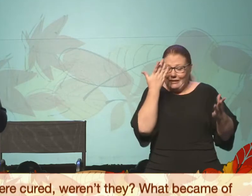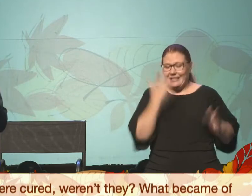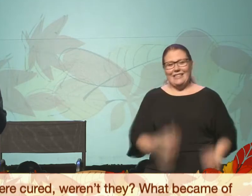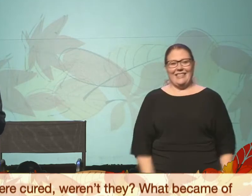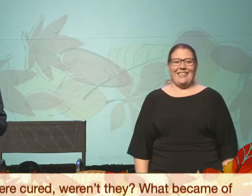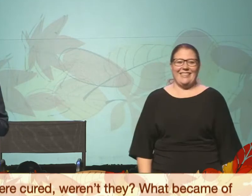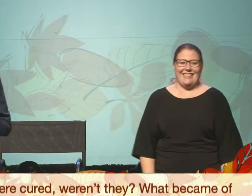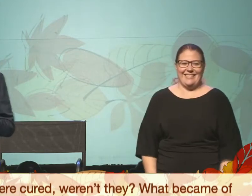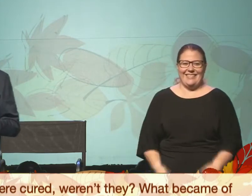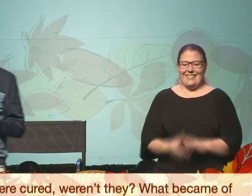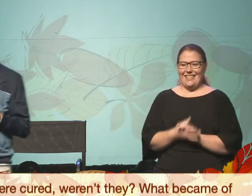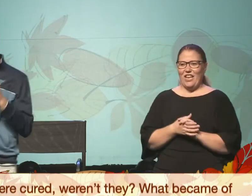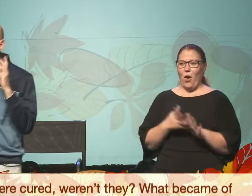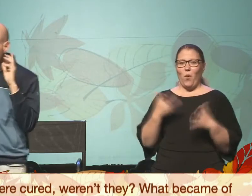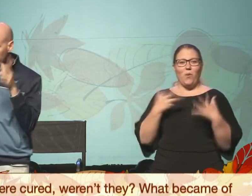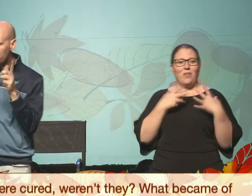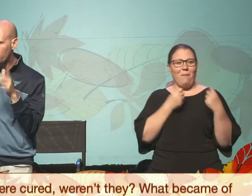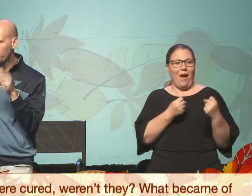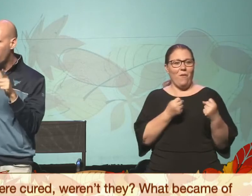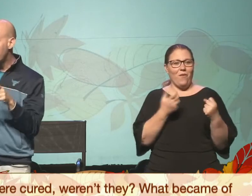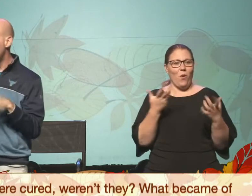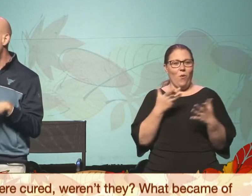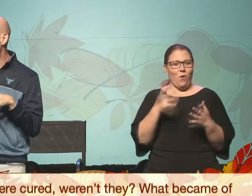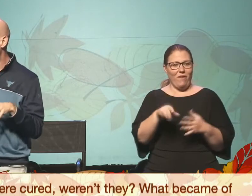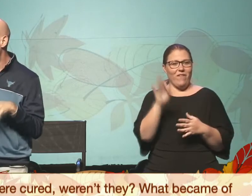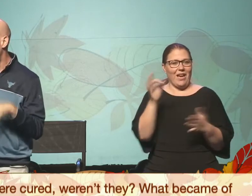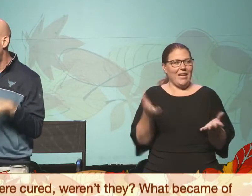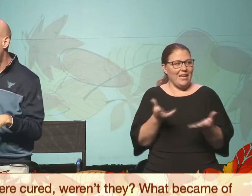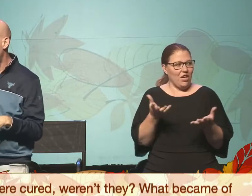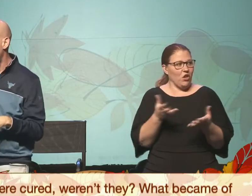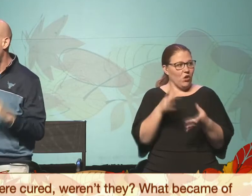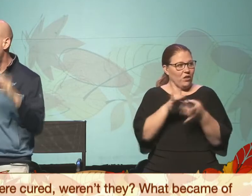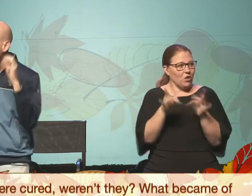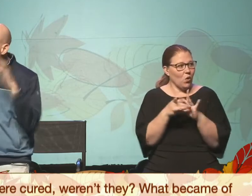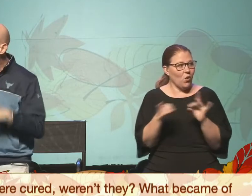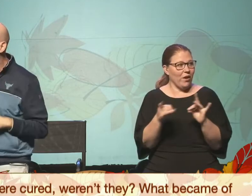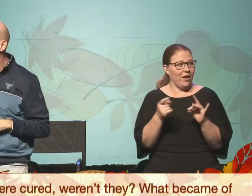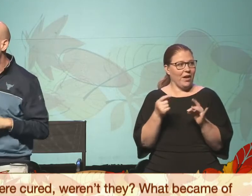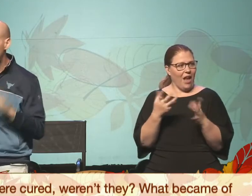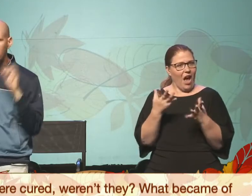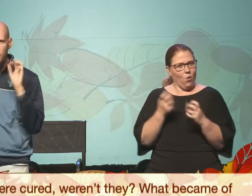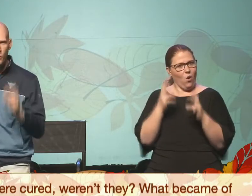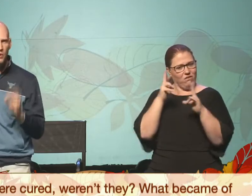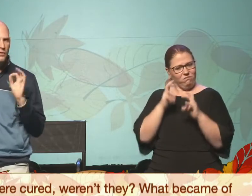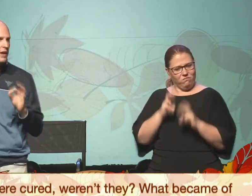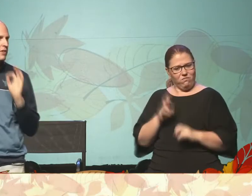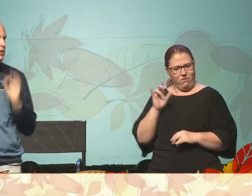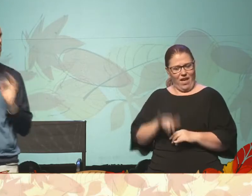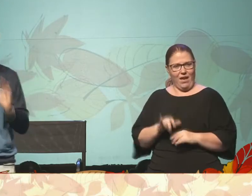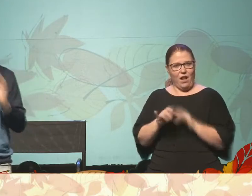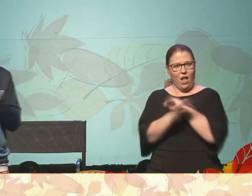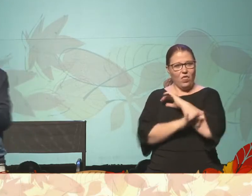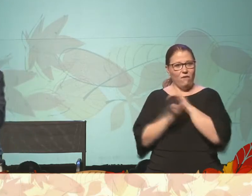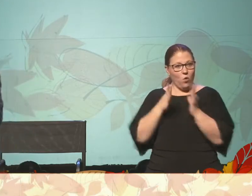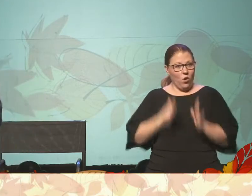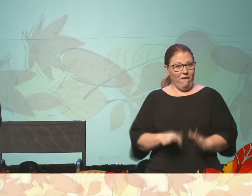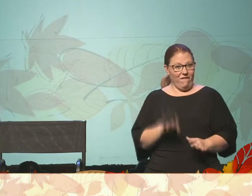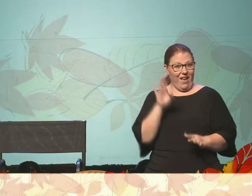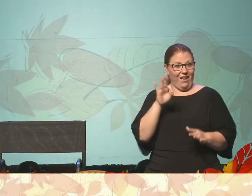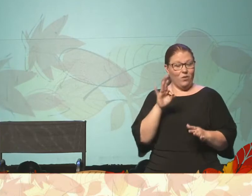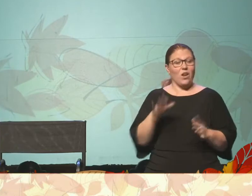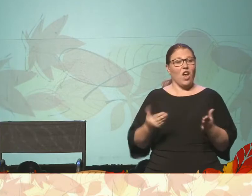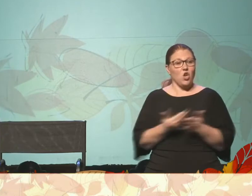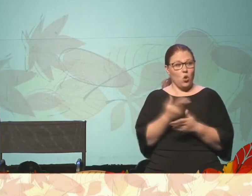Now here's what's so powerful. What we're finding here in this story, and I want to unpack this, is that the foreigner found a new place to worship.